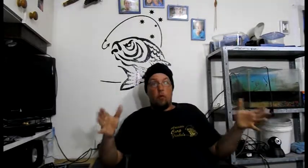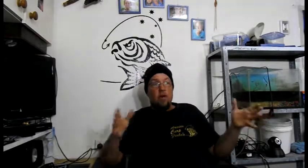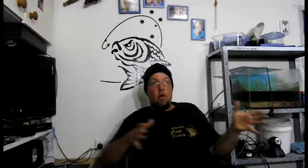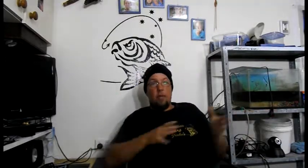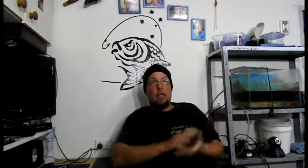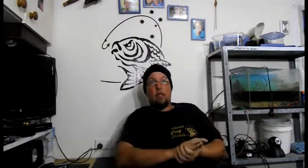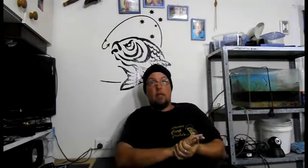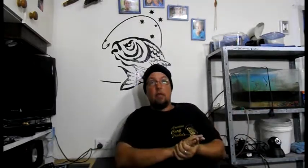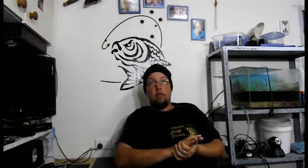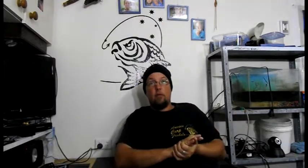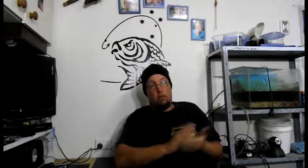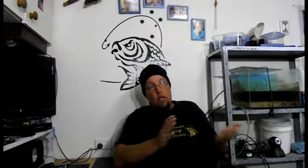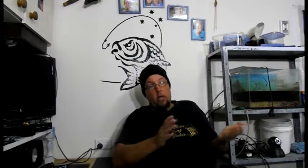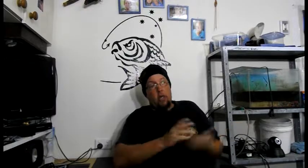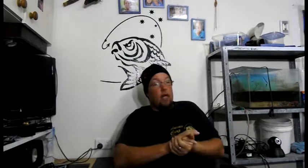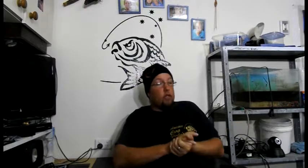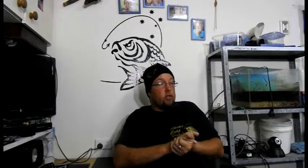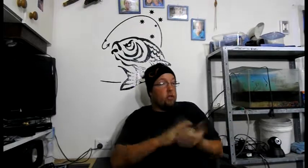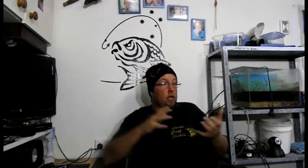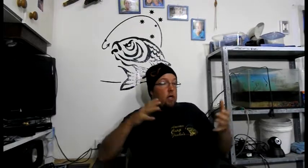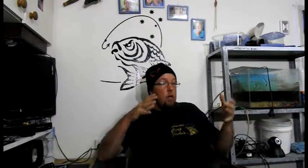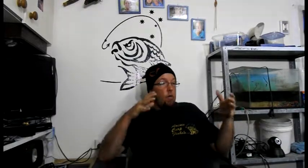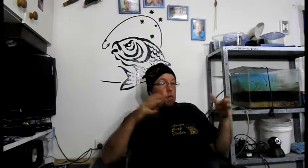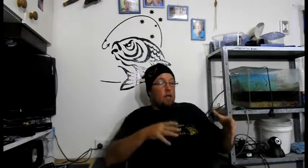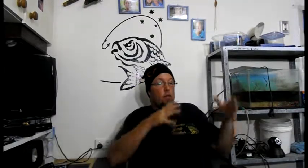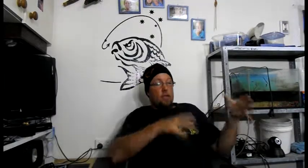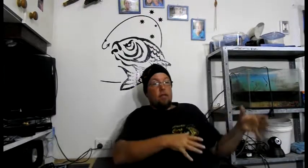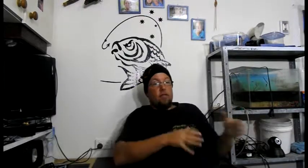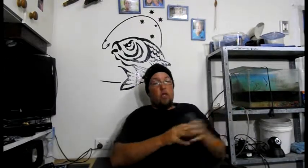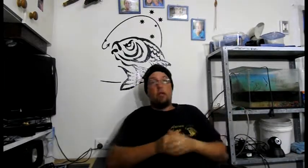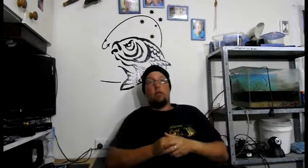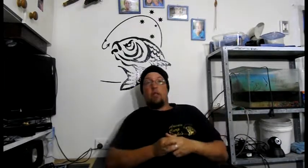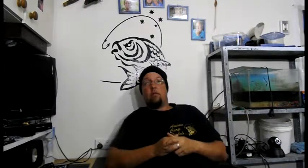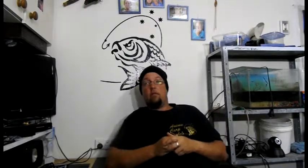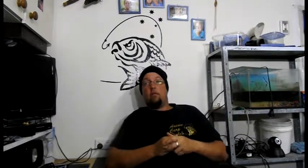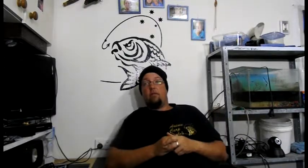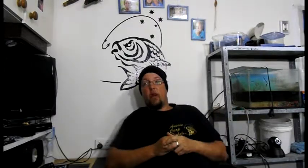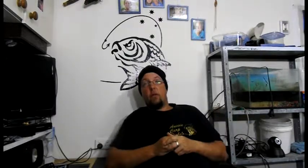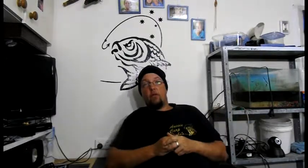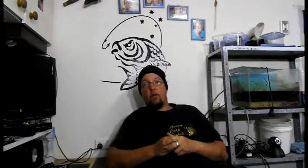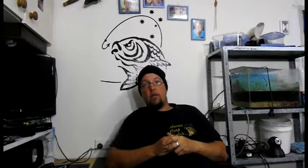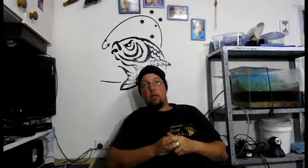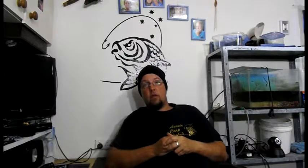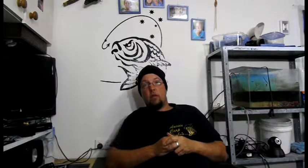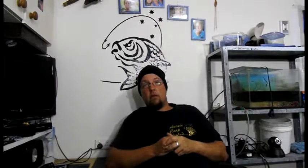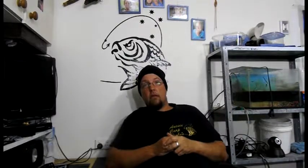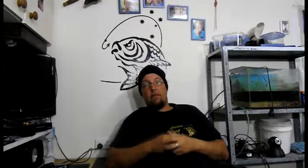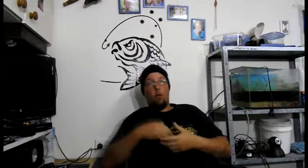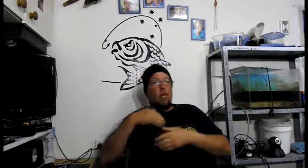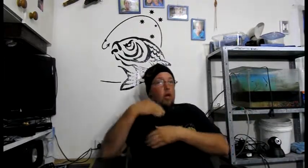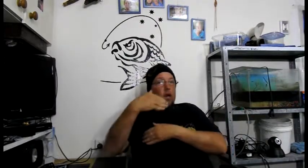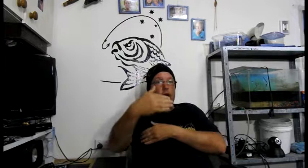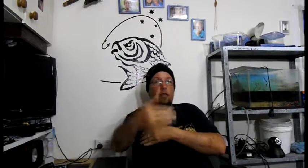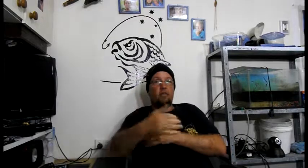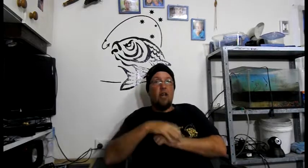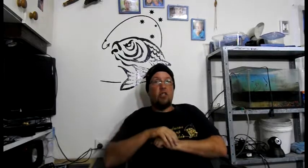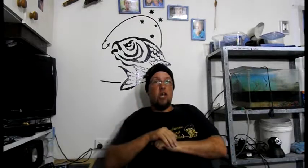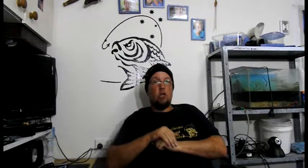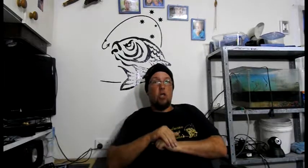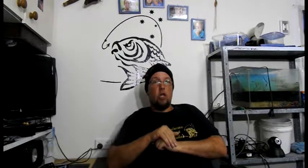river. Totally. Actually. We're the ones. That have slowed. The flow of the rivers. Therefore. We don't allow it. To flush out. And clean.